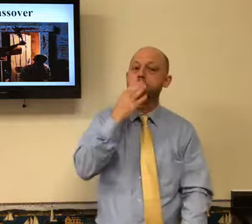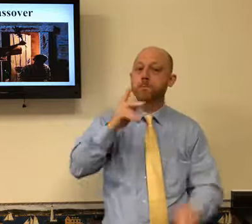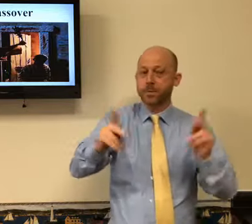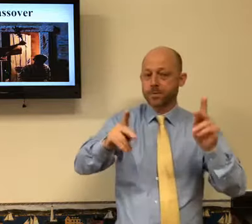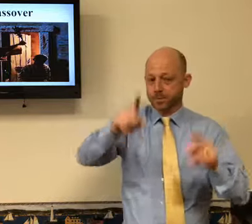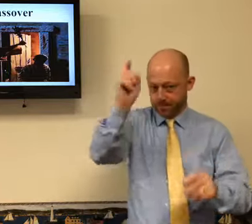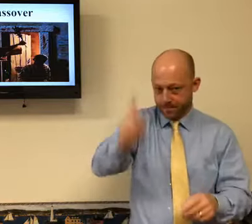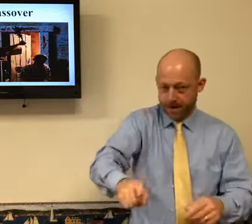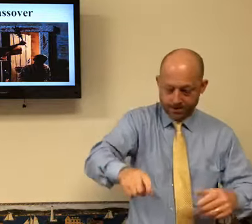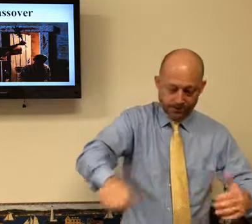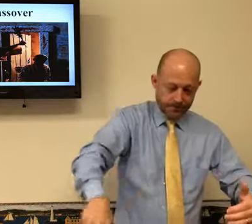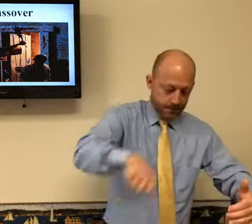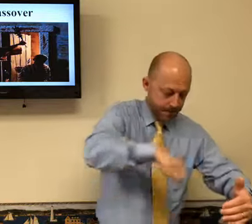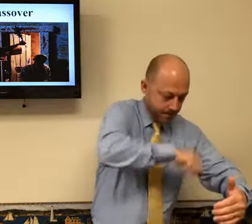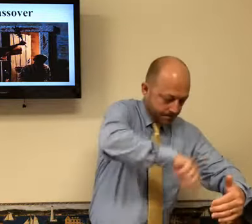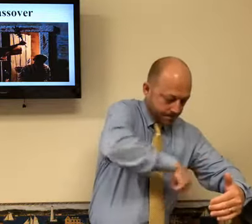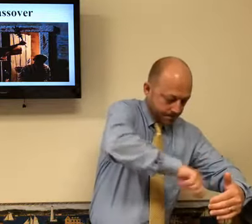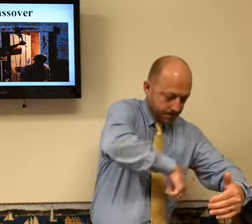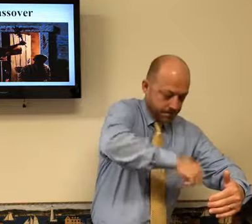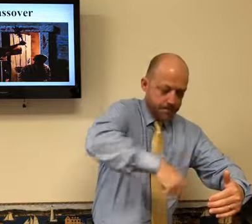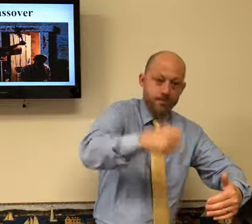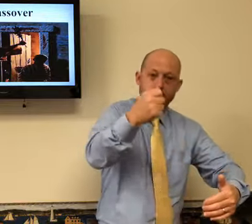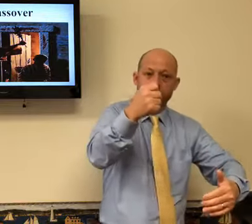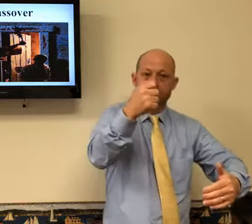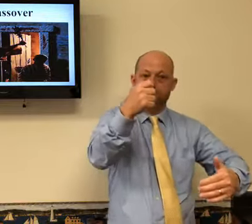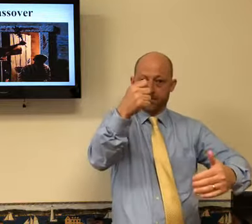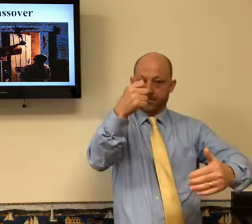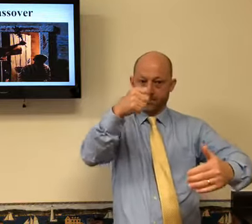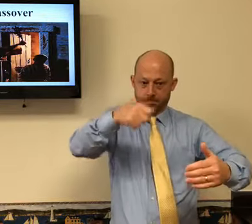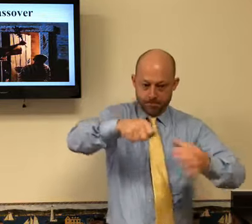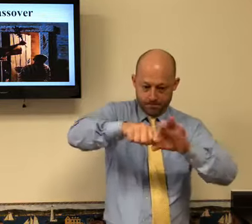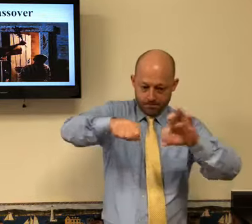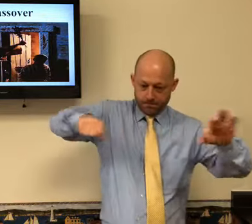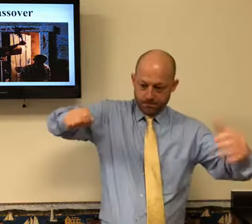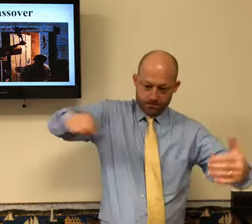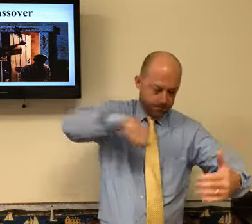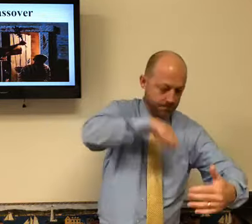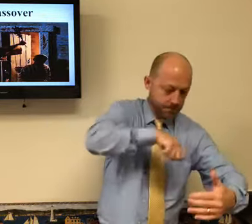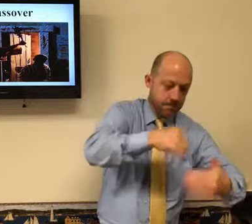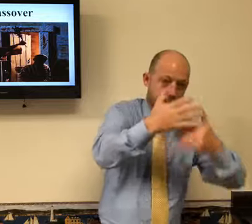God told the Jewish people that they were to take the blood of a lamb.